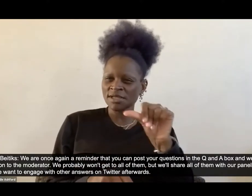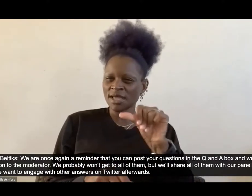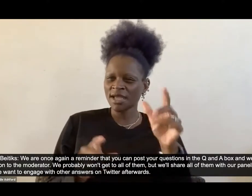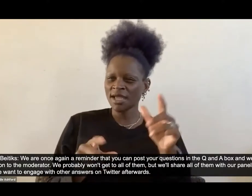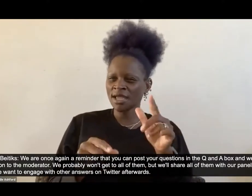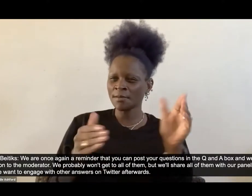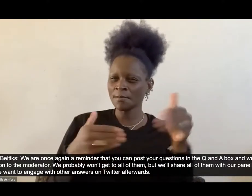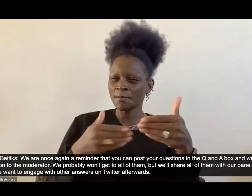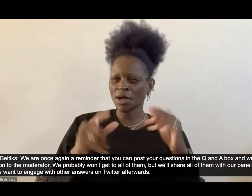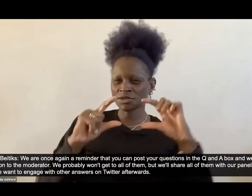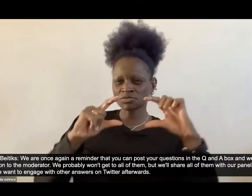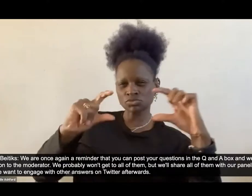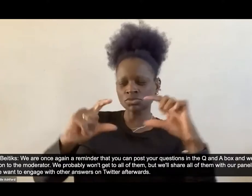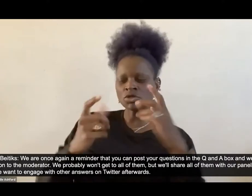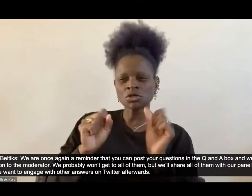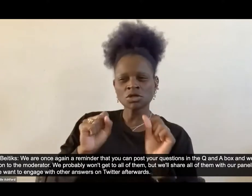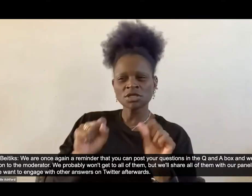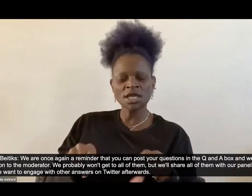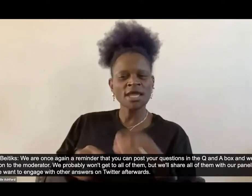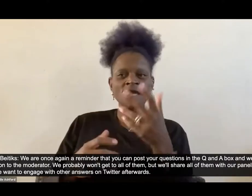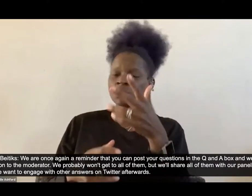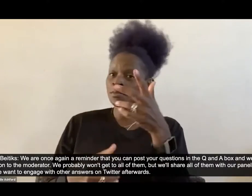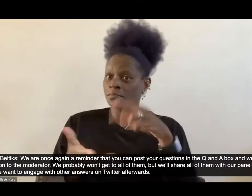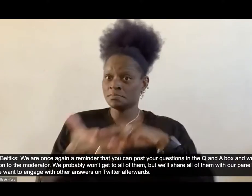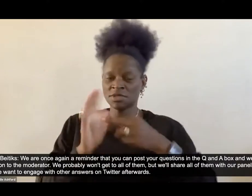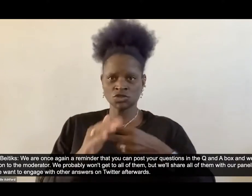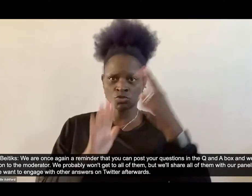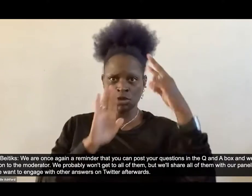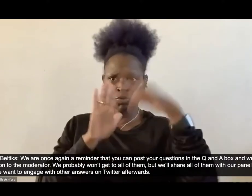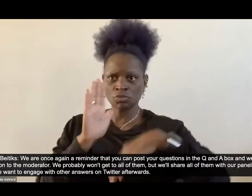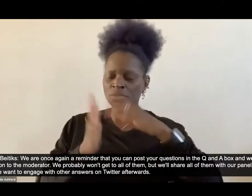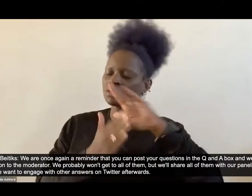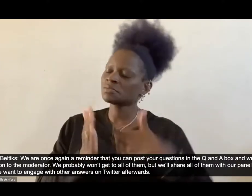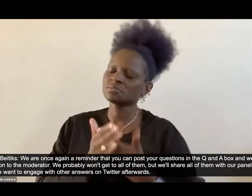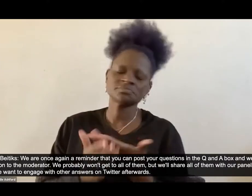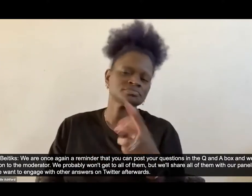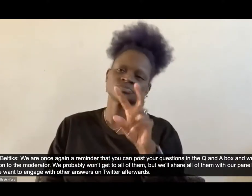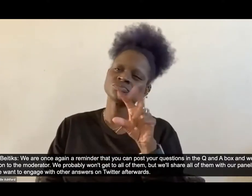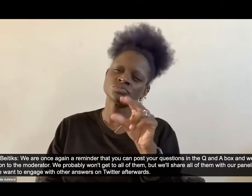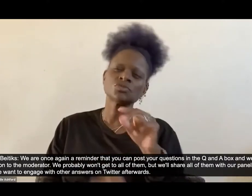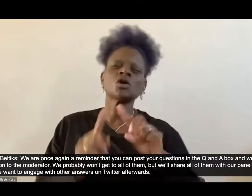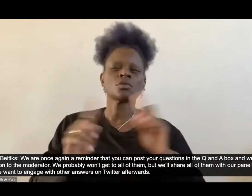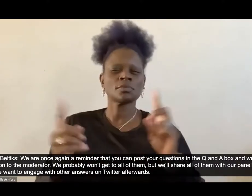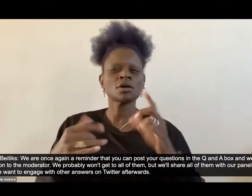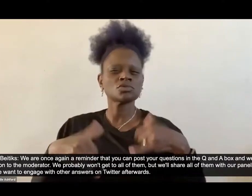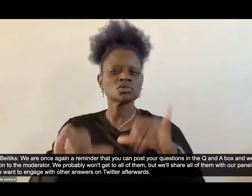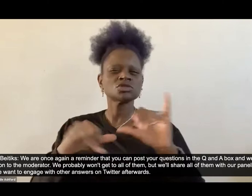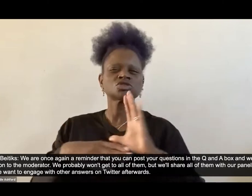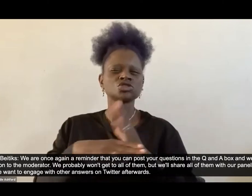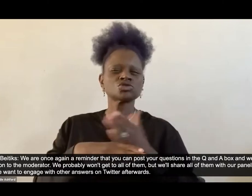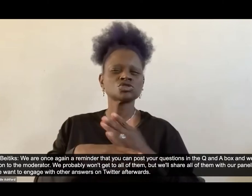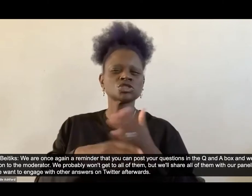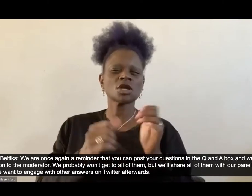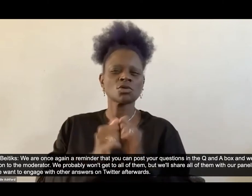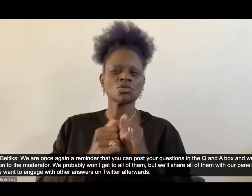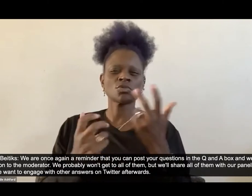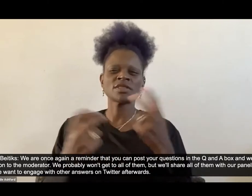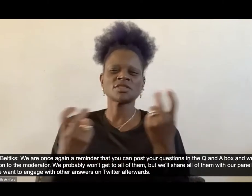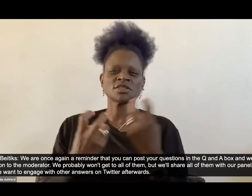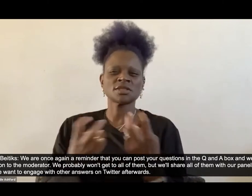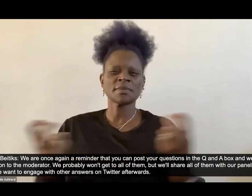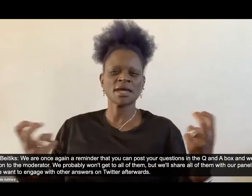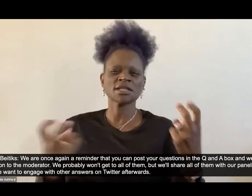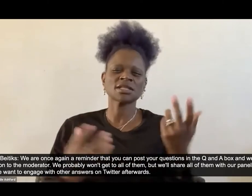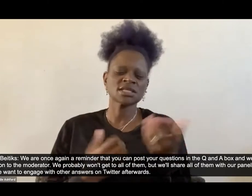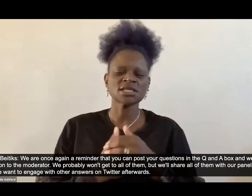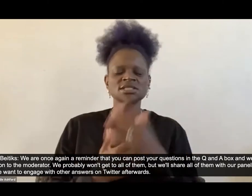on to the moderator. We probably won't get to all of them, but we'll share all of them with our panelists and see if people want to engage with other answers on